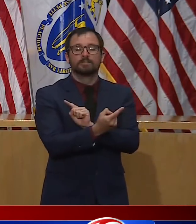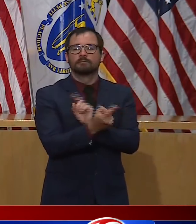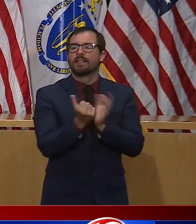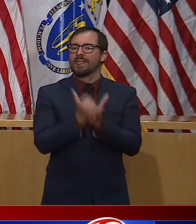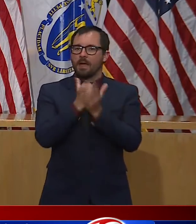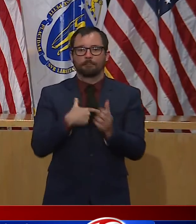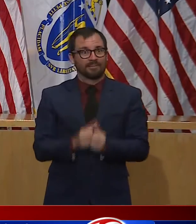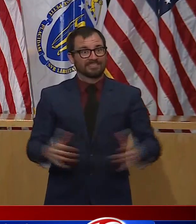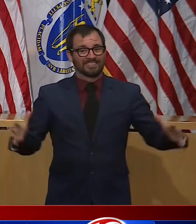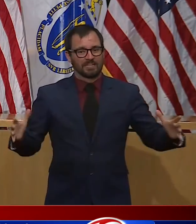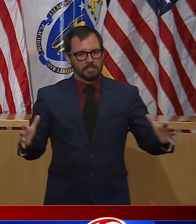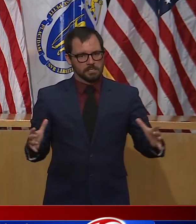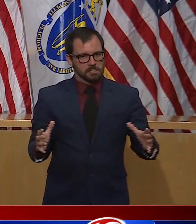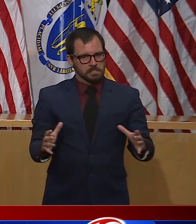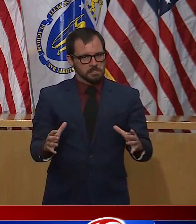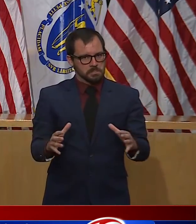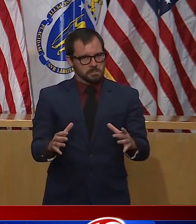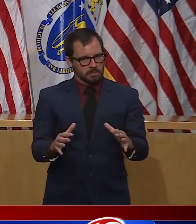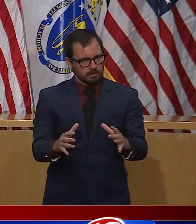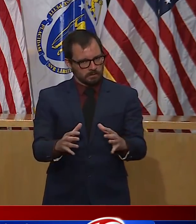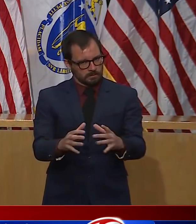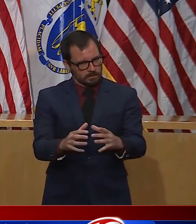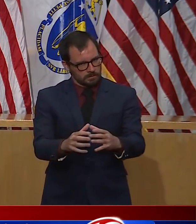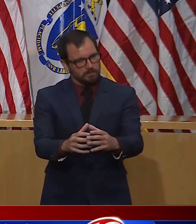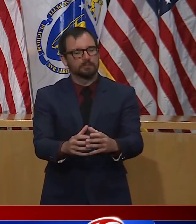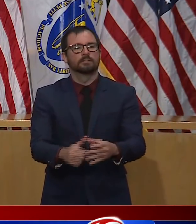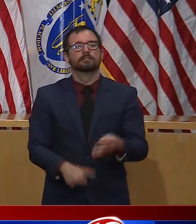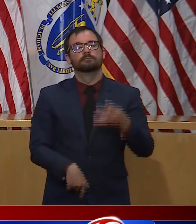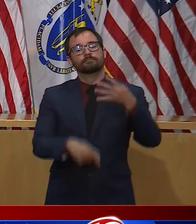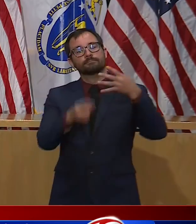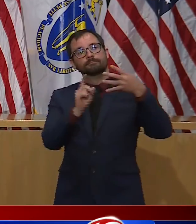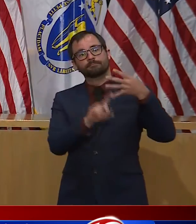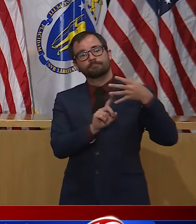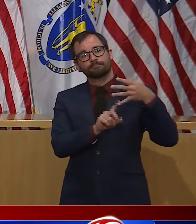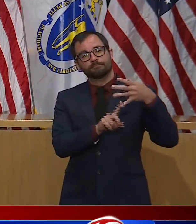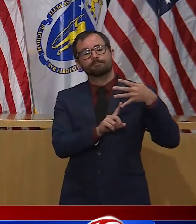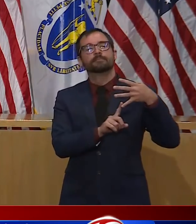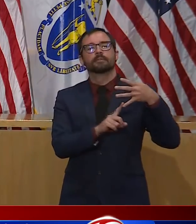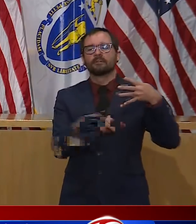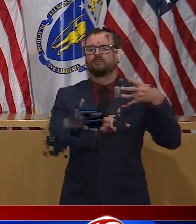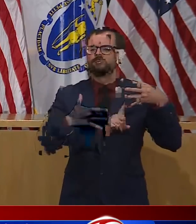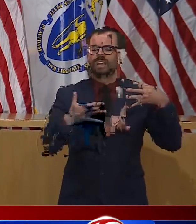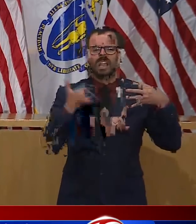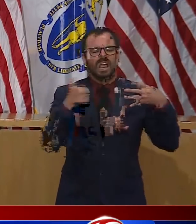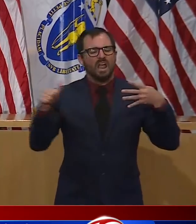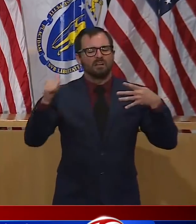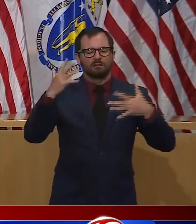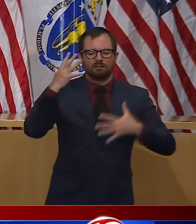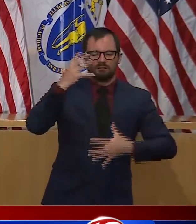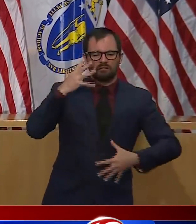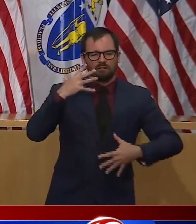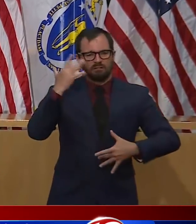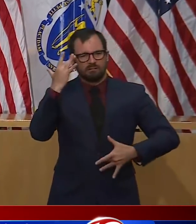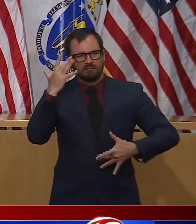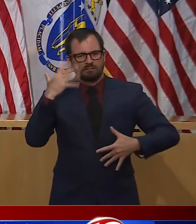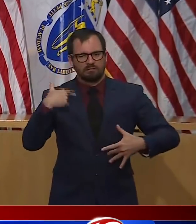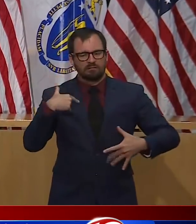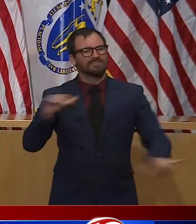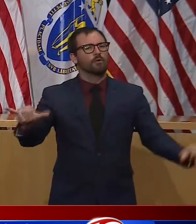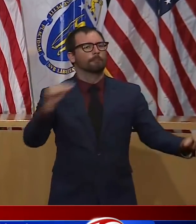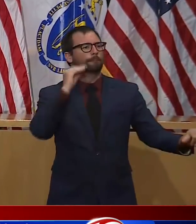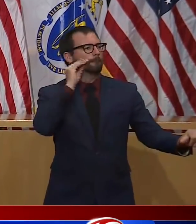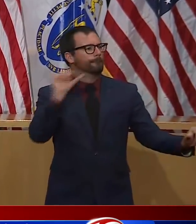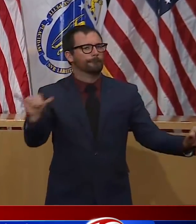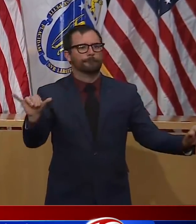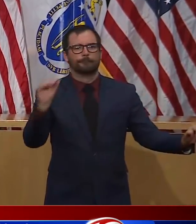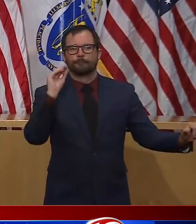stay home if you think you're sick. We all know this one by now too. Alone, each of these four things can be